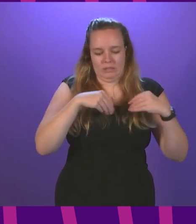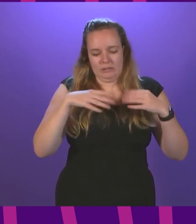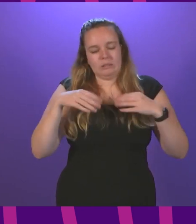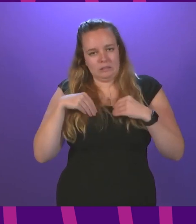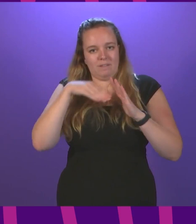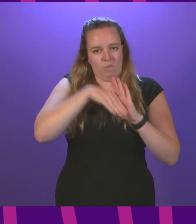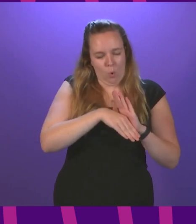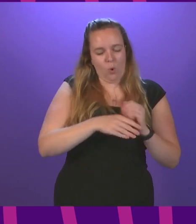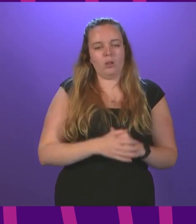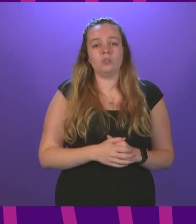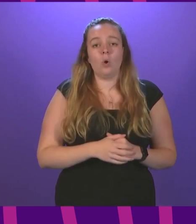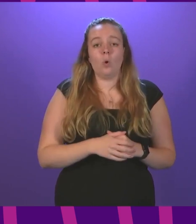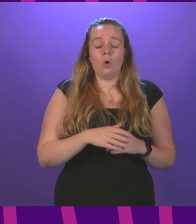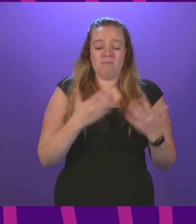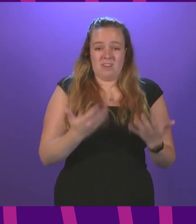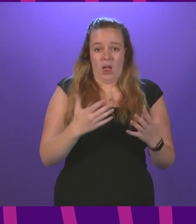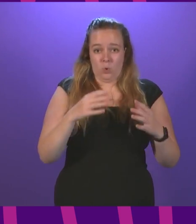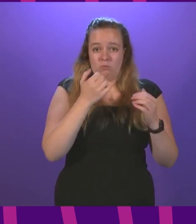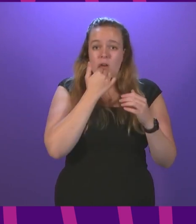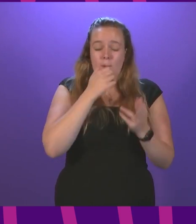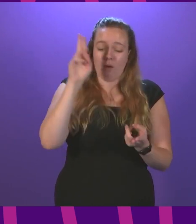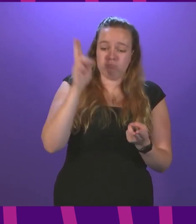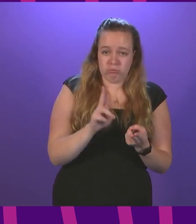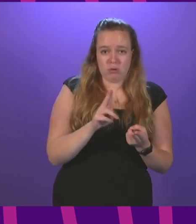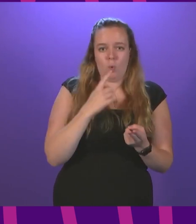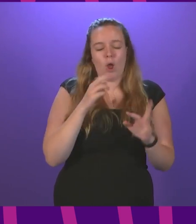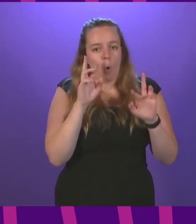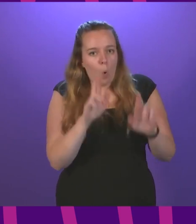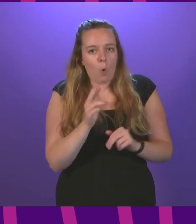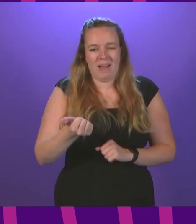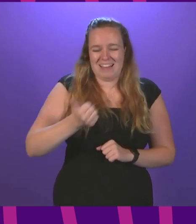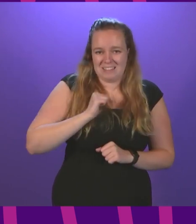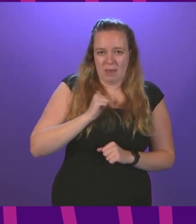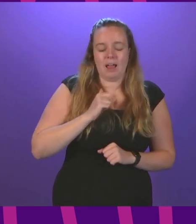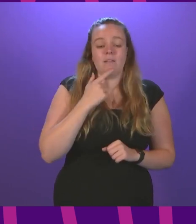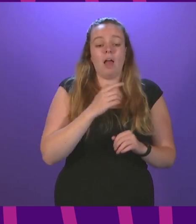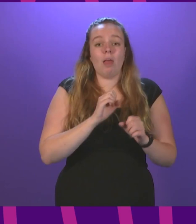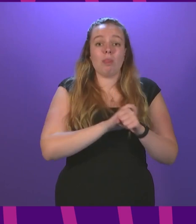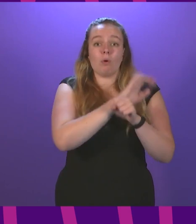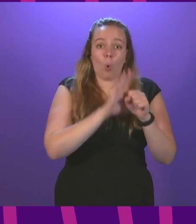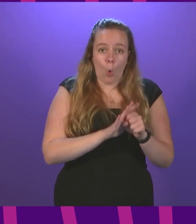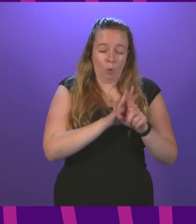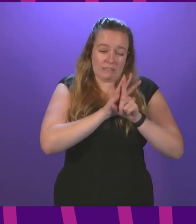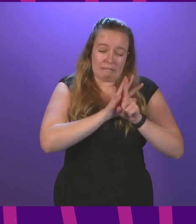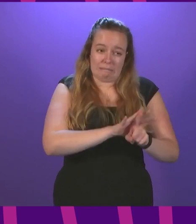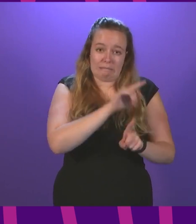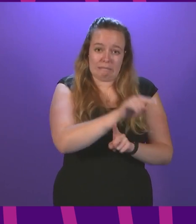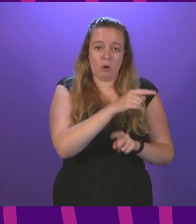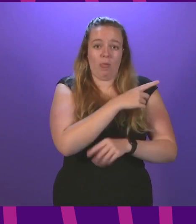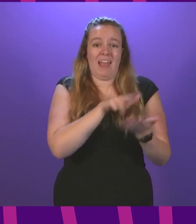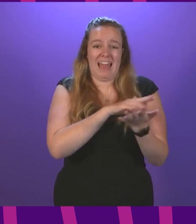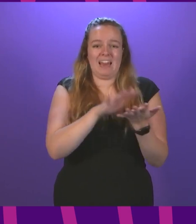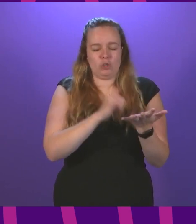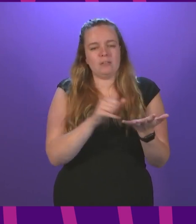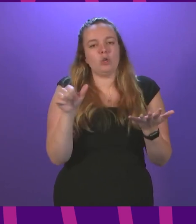So, with cases having fallen further, we would hope and expect that the direct COVID pressure on the NHS will ease somewhat,